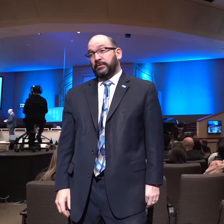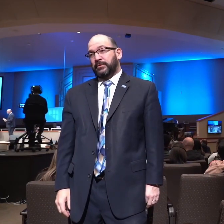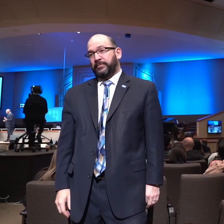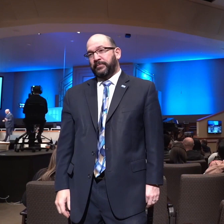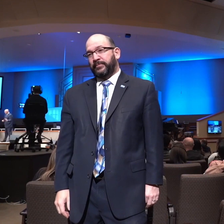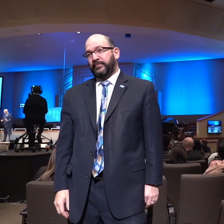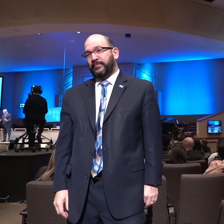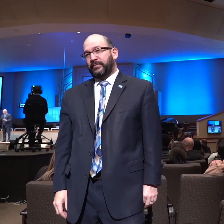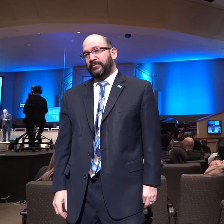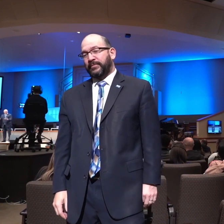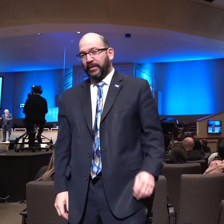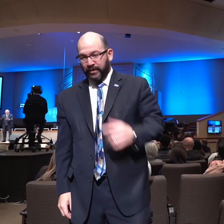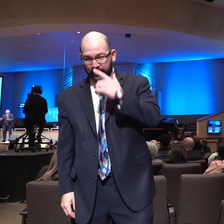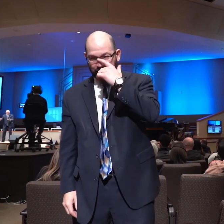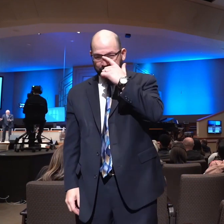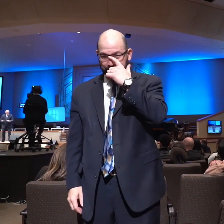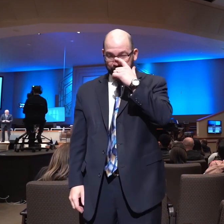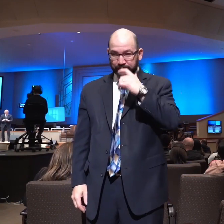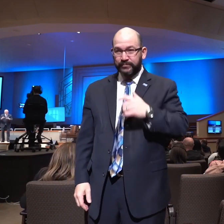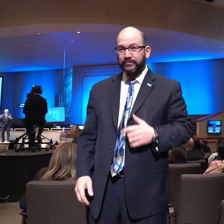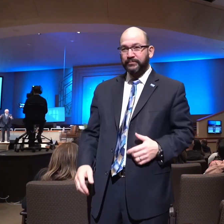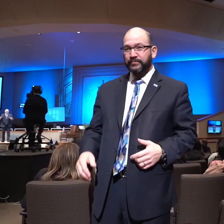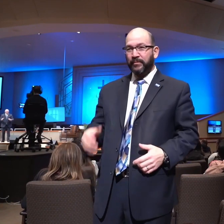That's partly why I'm probably so anxious, you know, that type A.